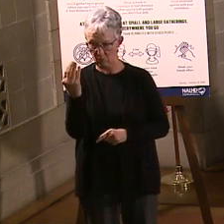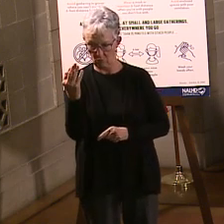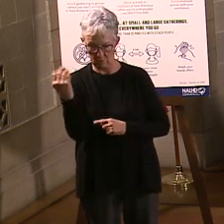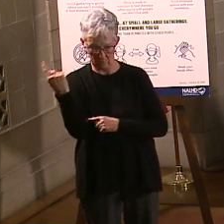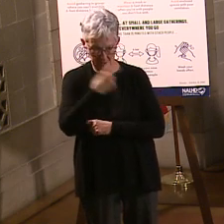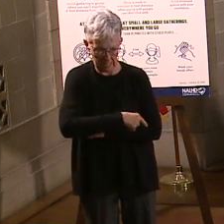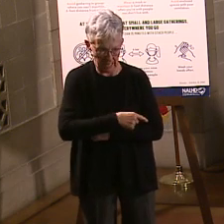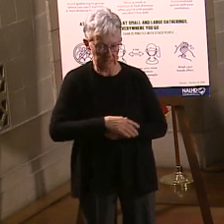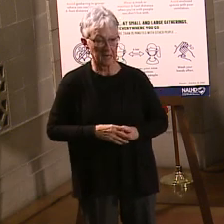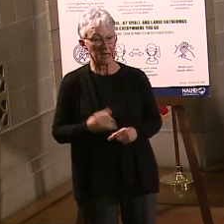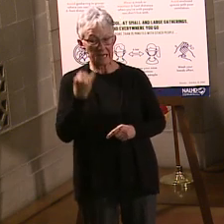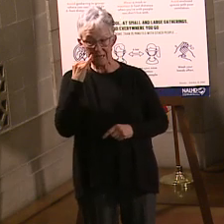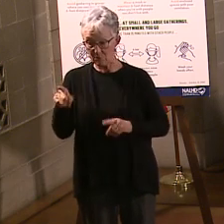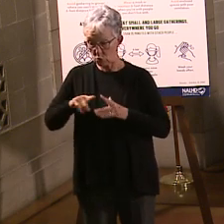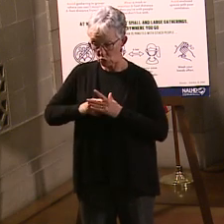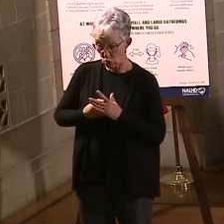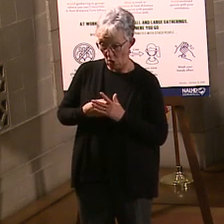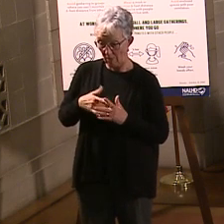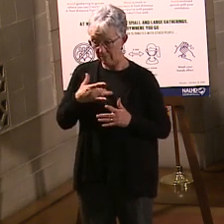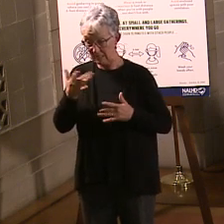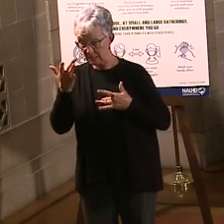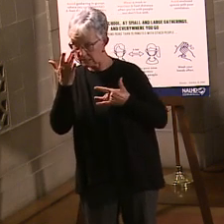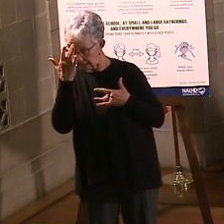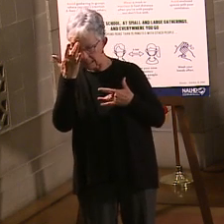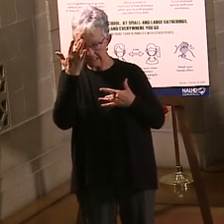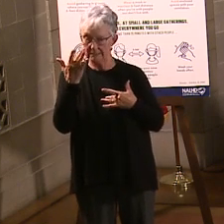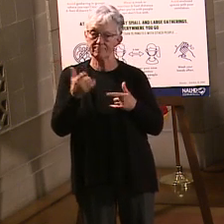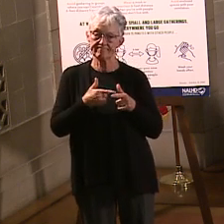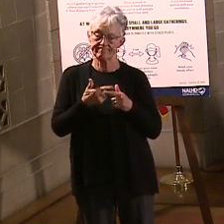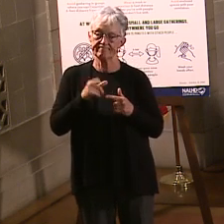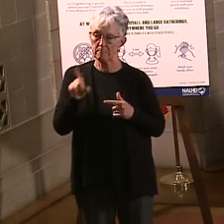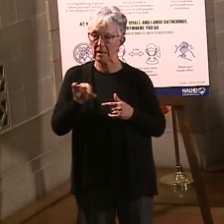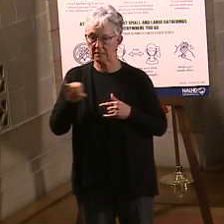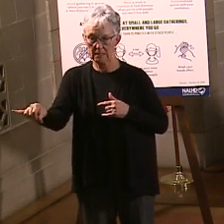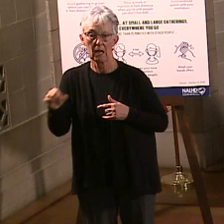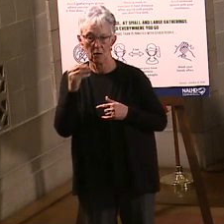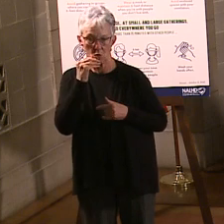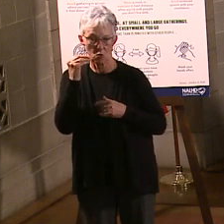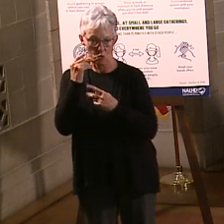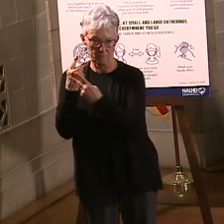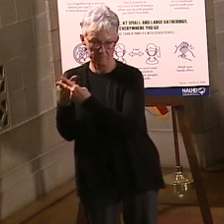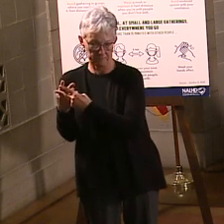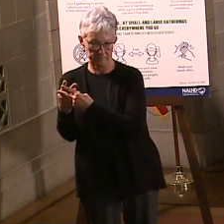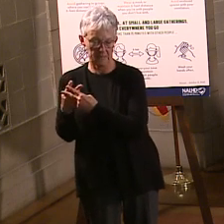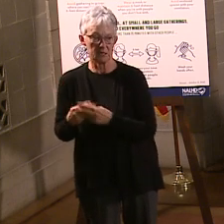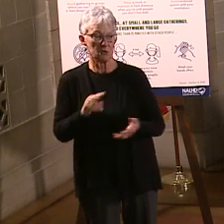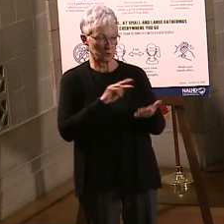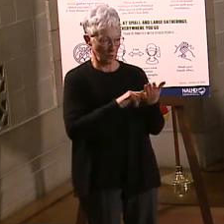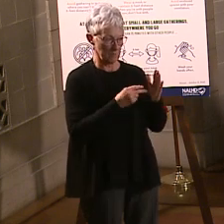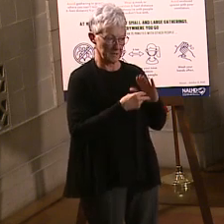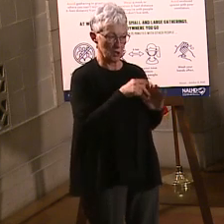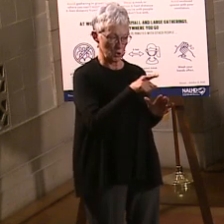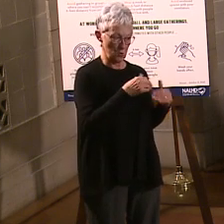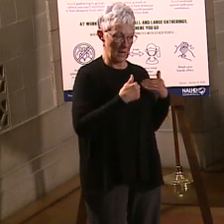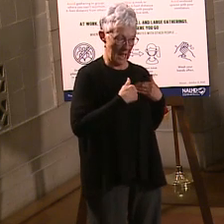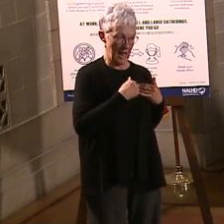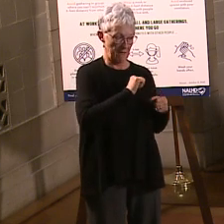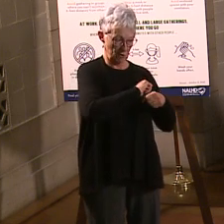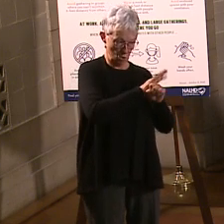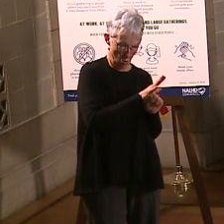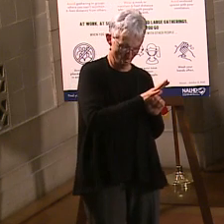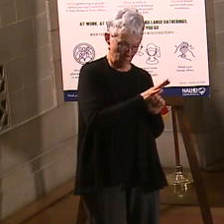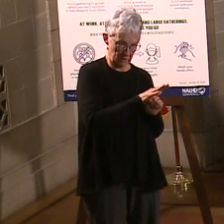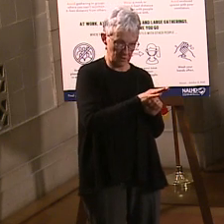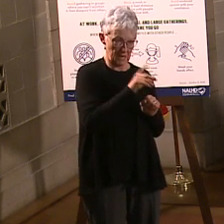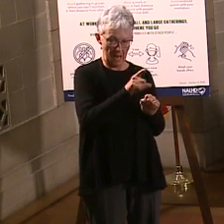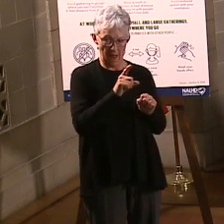stay home. So again, that's new in the DHM that if you've had COVID, wear a mask, self monitor, monitor for